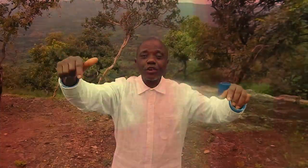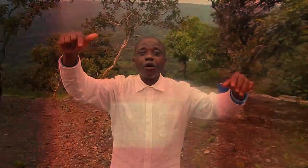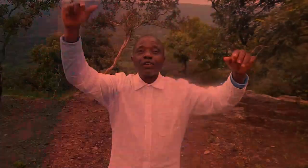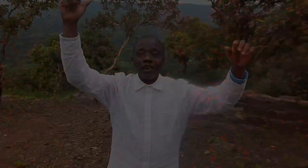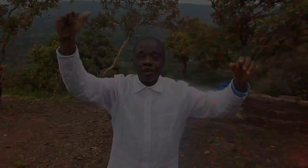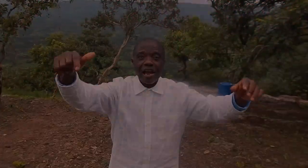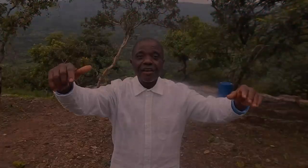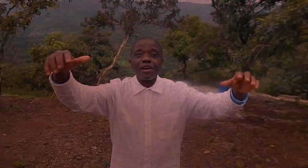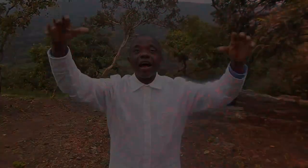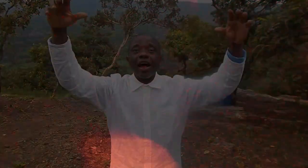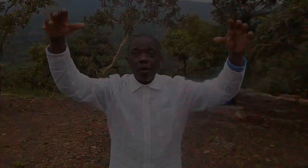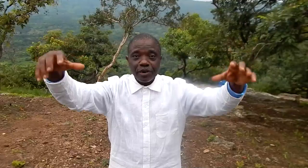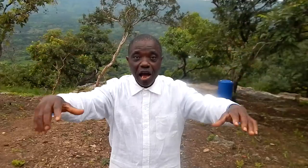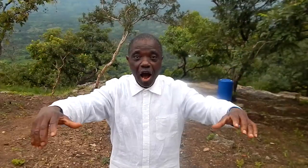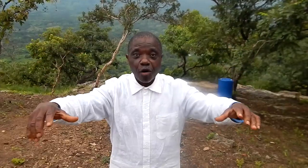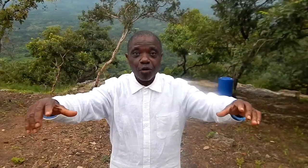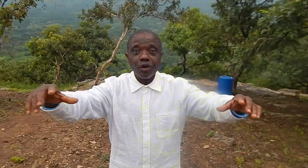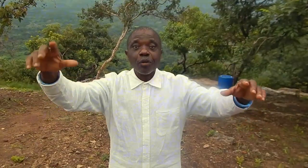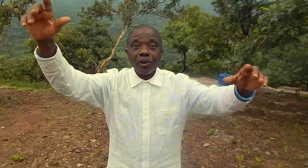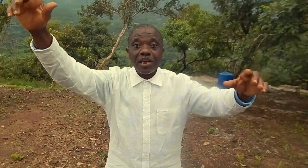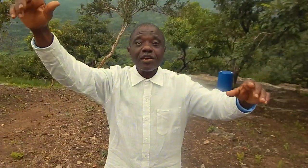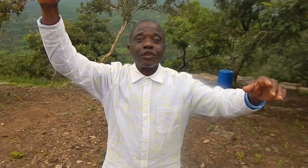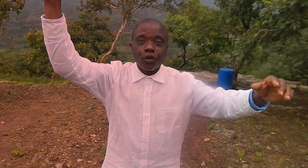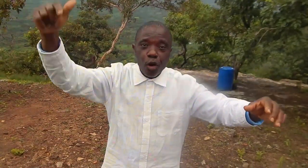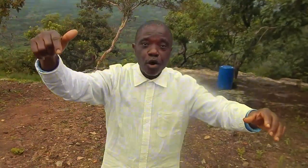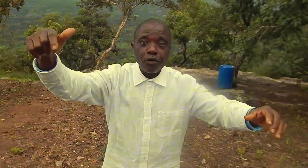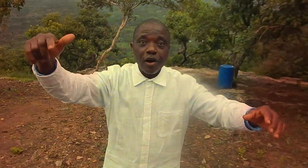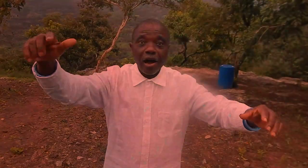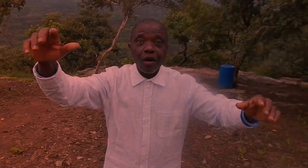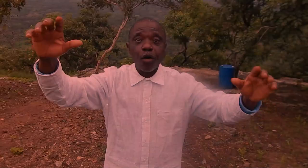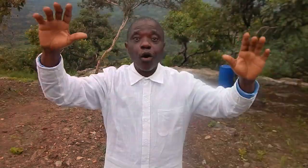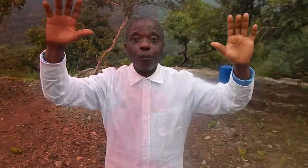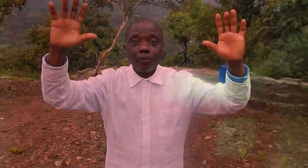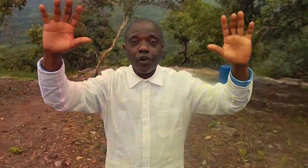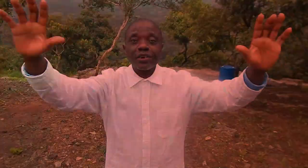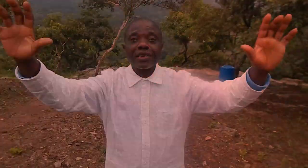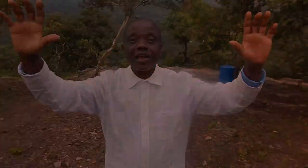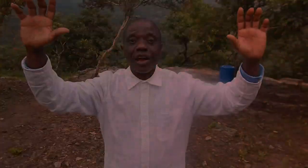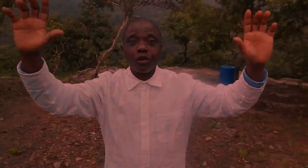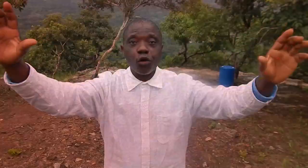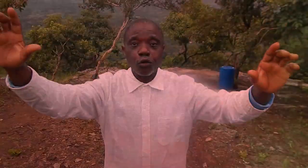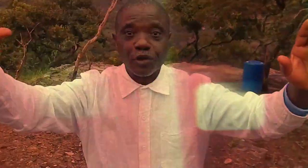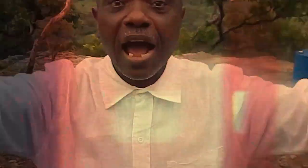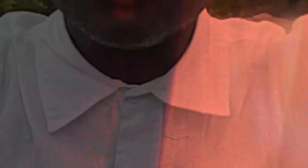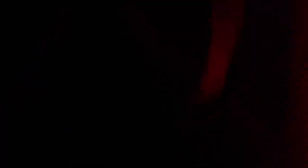of the Israelites are happening now. Please come on over before the gates are closed. Hallelujah.